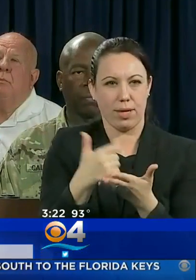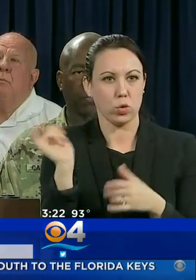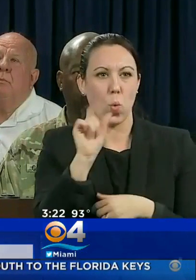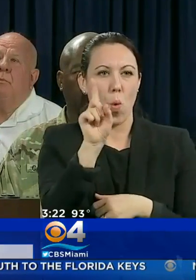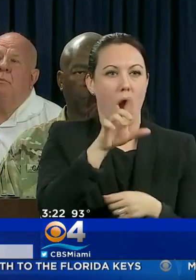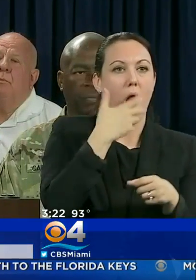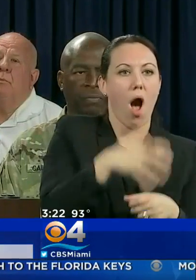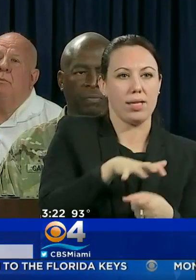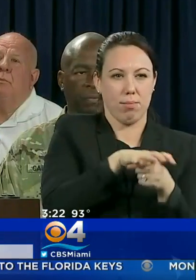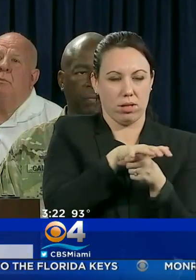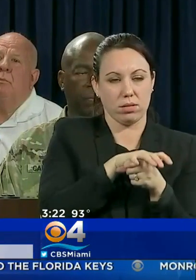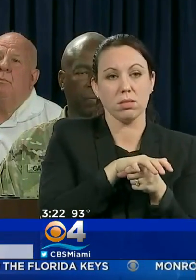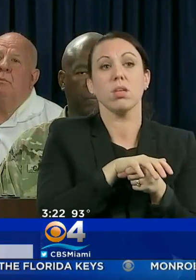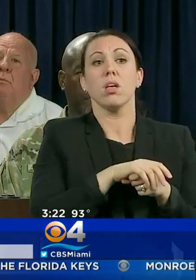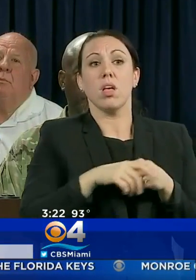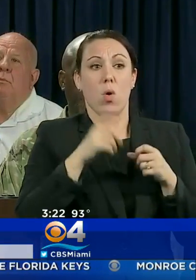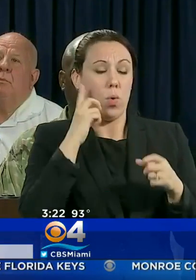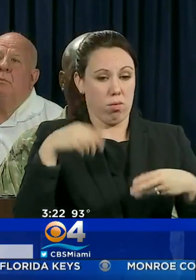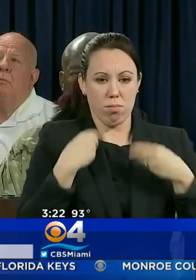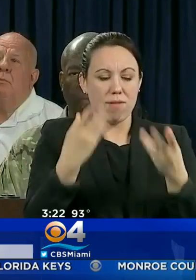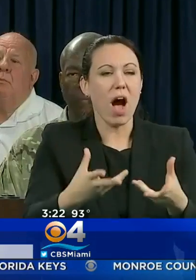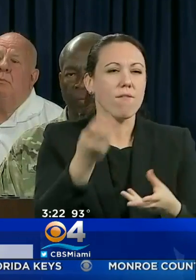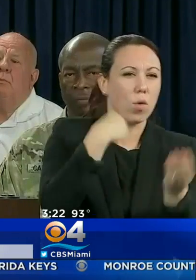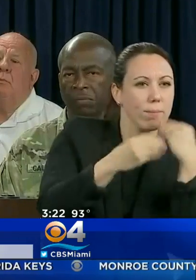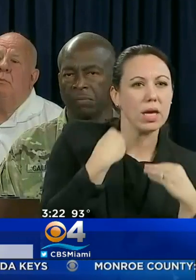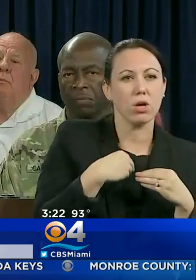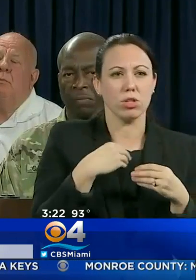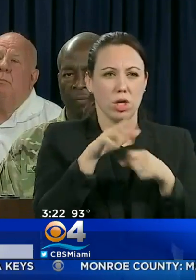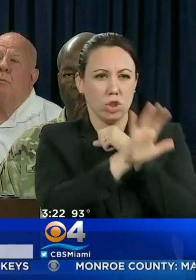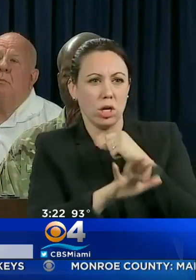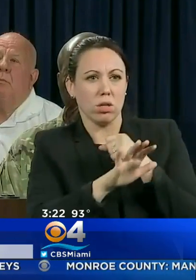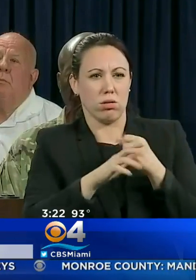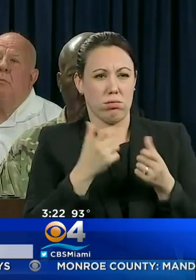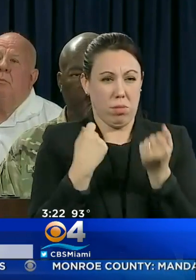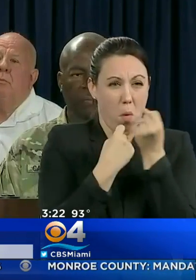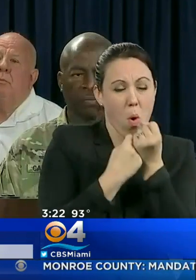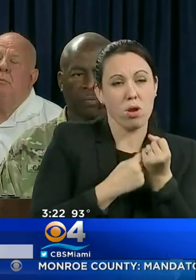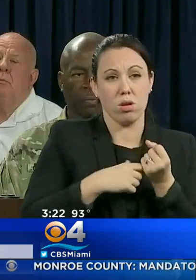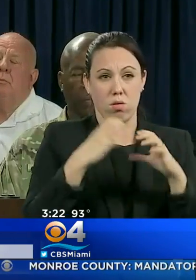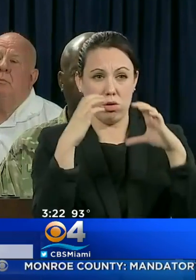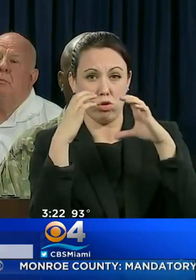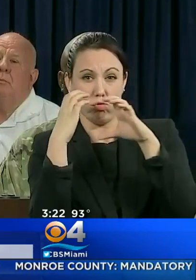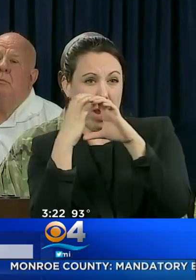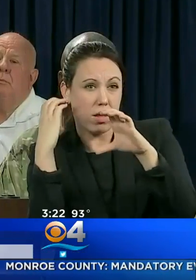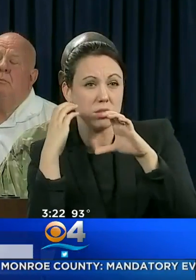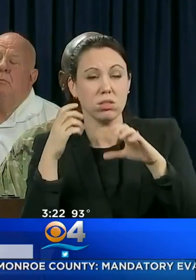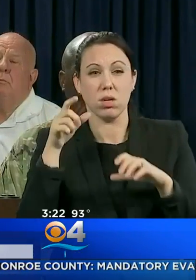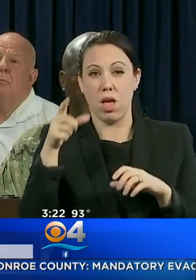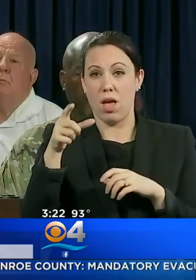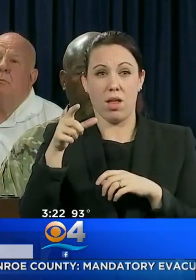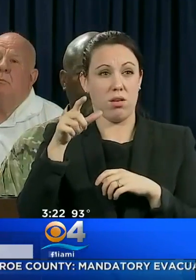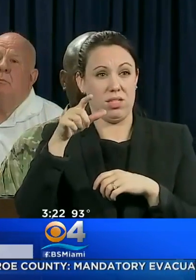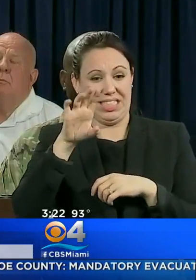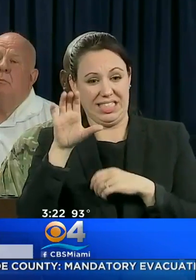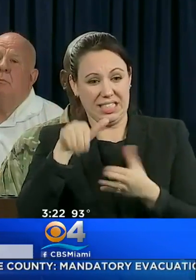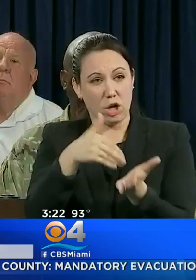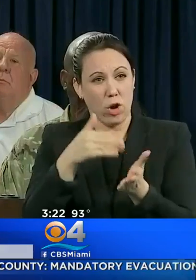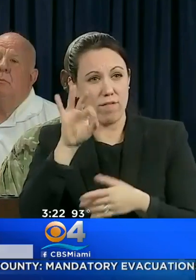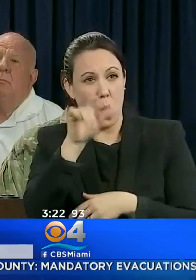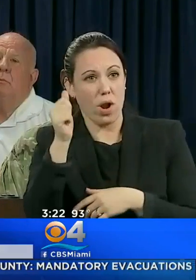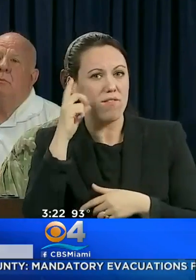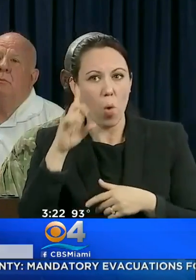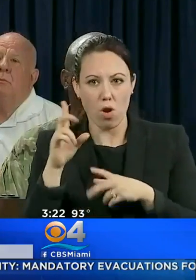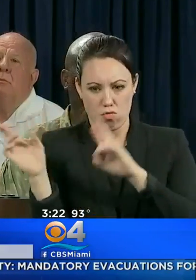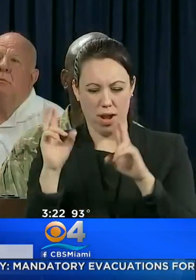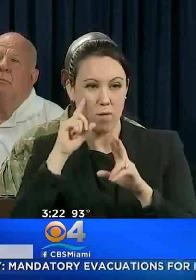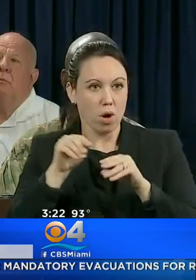THE STATE IS STAGING SUPPLIES SUCH AS MEALS, SHELTER SUPPORT, TRAILERS AND WATER RESOURCES AT THE STATE LOGISTICS RESOURCE CENTER IN CENTRAL FLORIDA FOR DEPLOYMENT AS